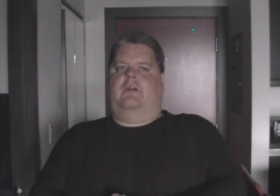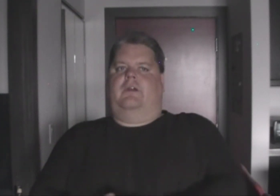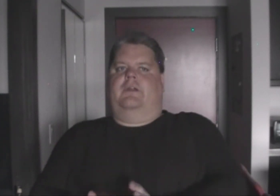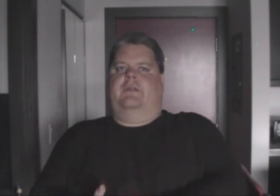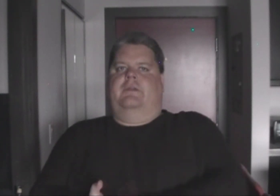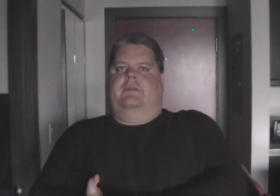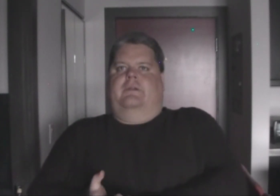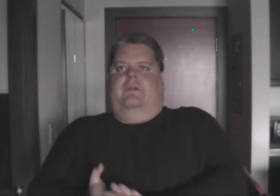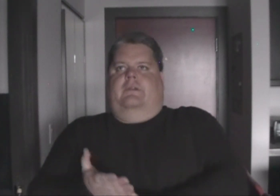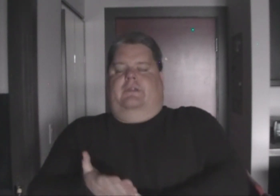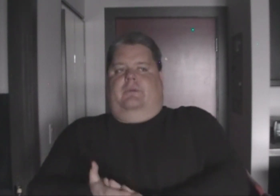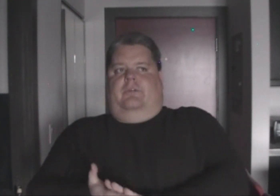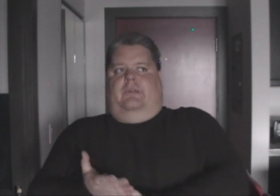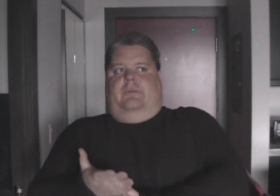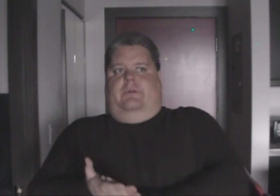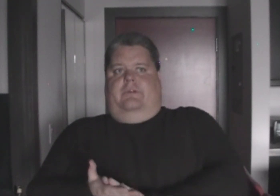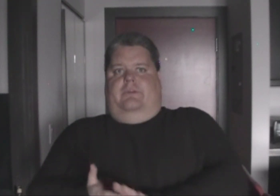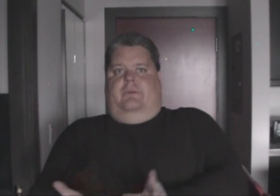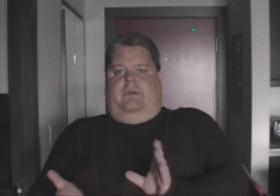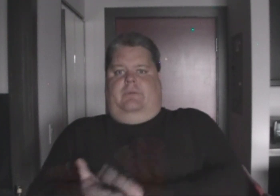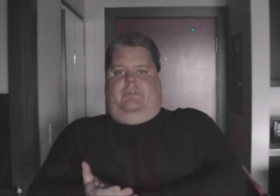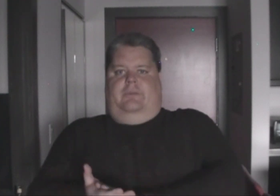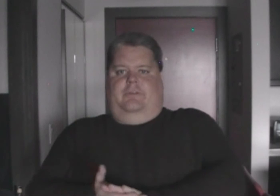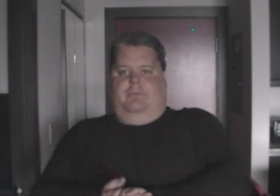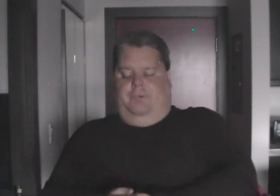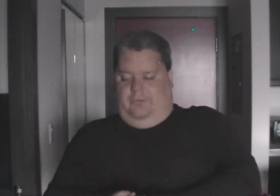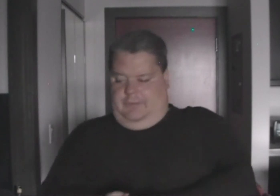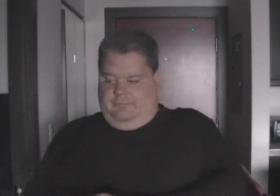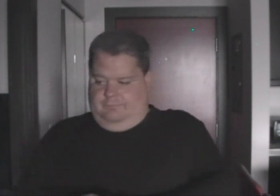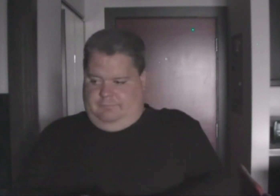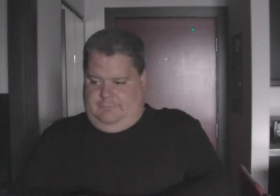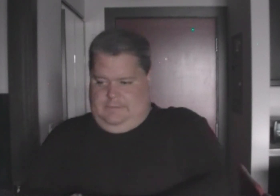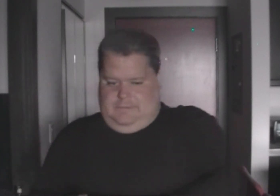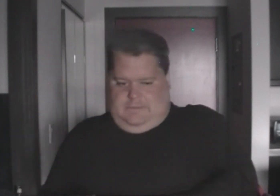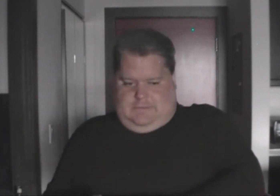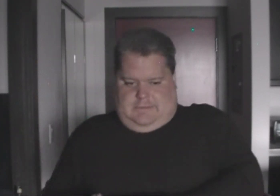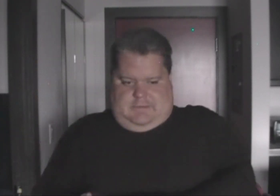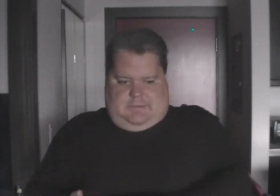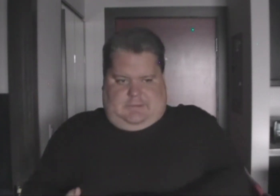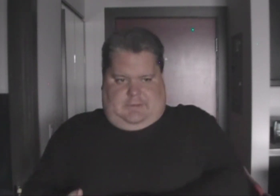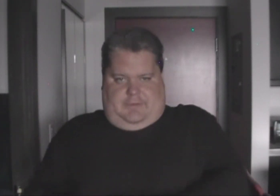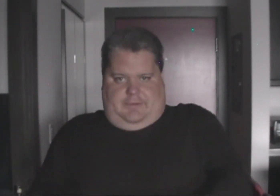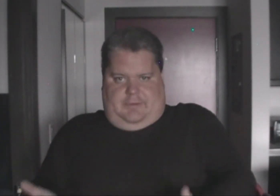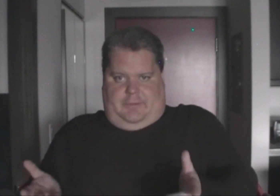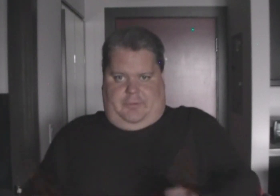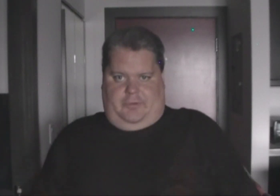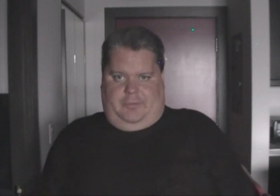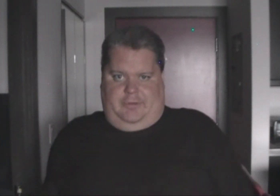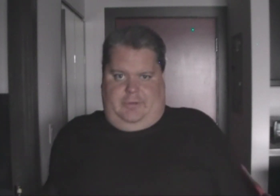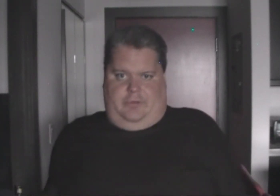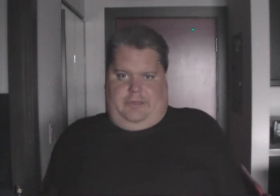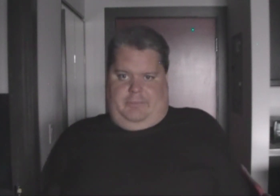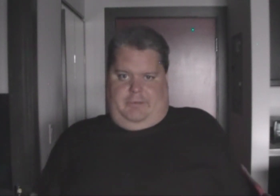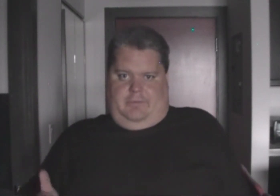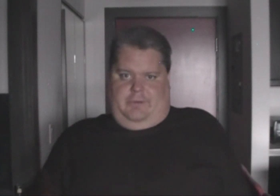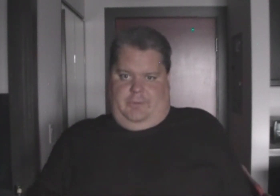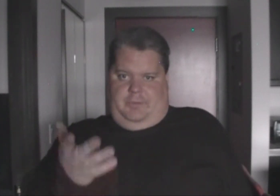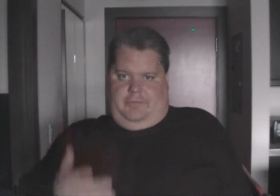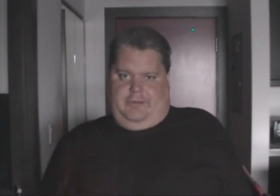I think there was only, like, one or two, one championship bowling. I mean, I'm a baller, but it was 10-pin. I played 5